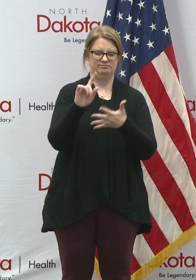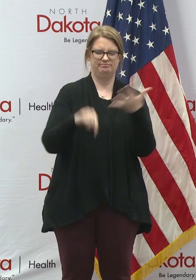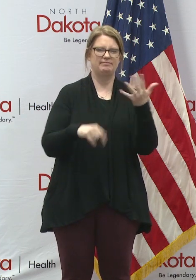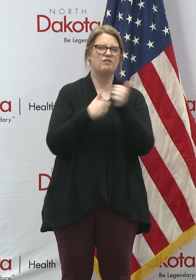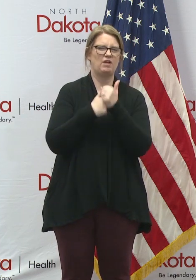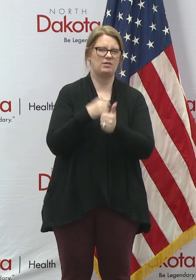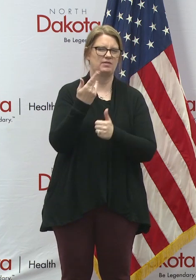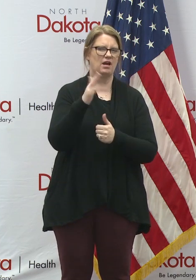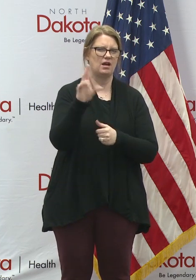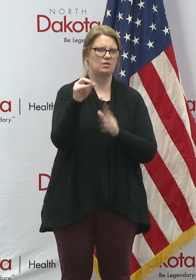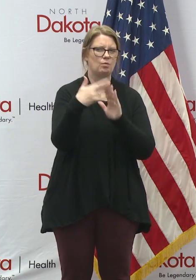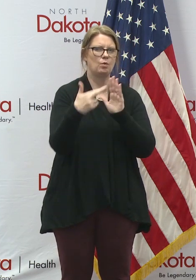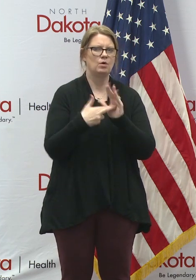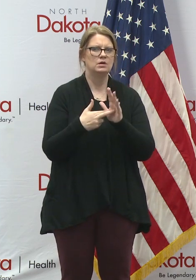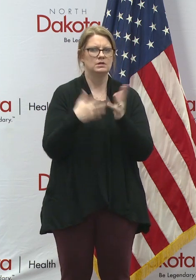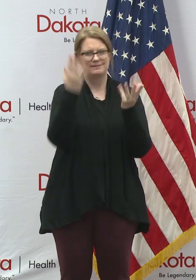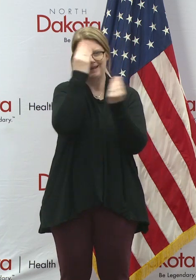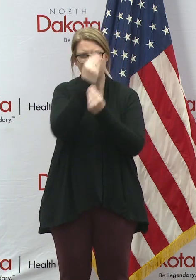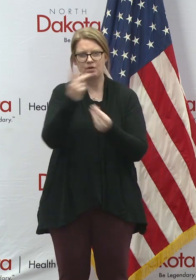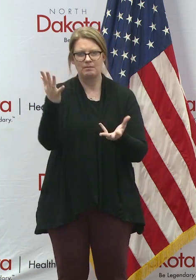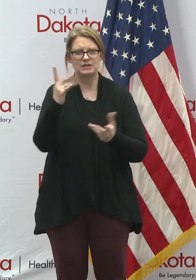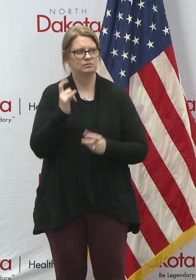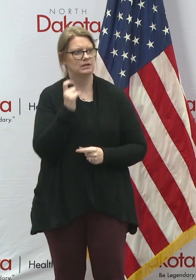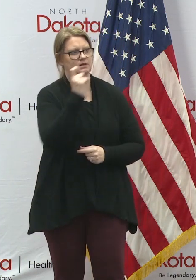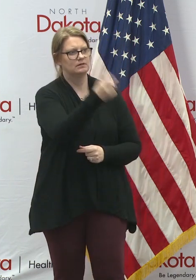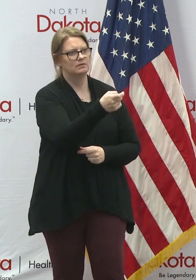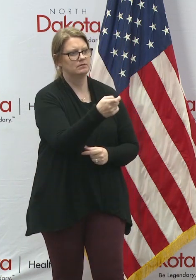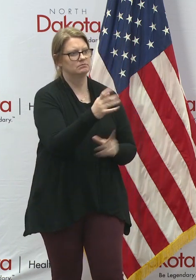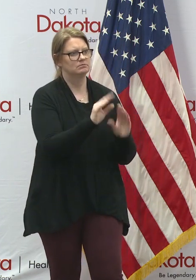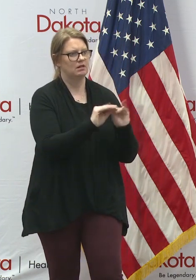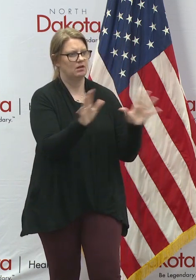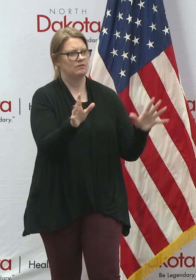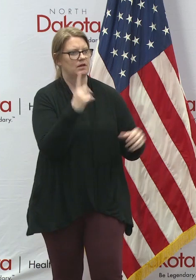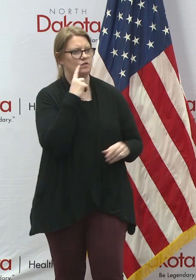that information packaged and clarified. But we're on, we're on that one.